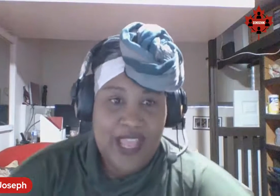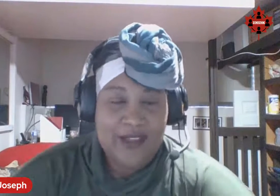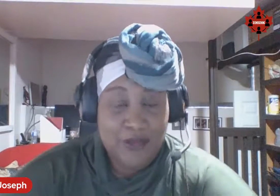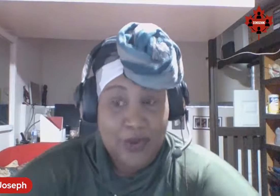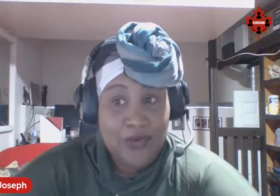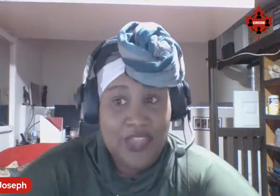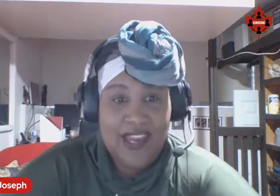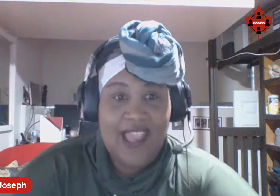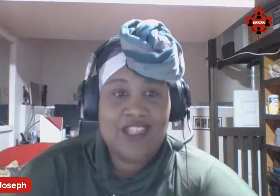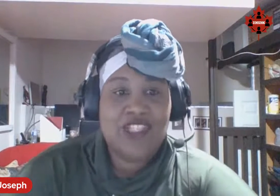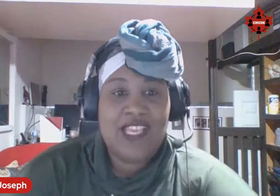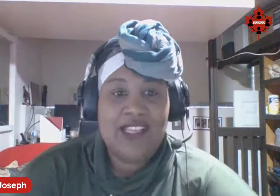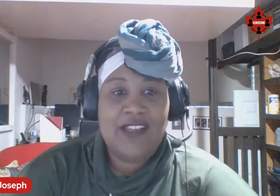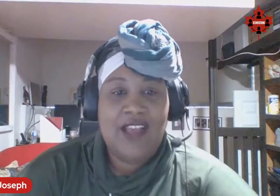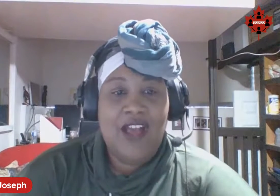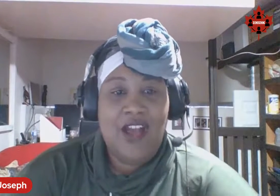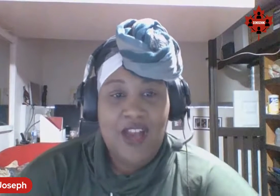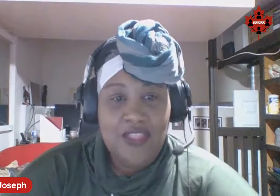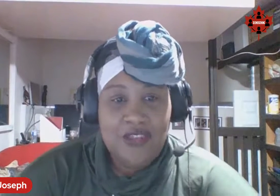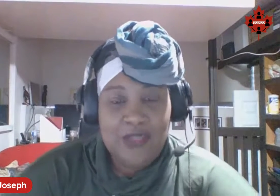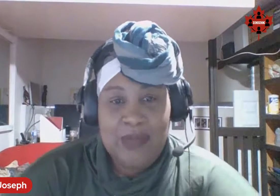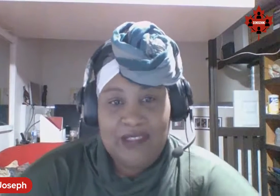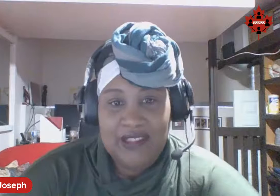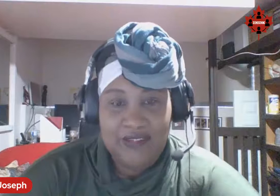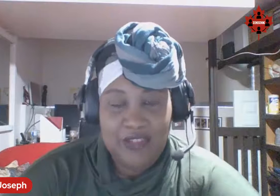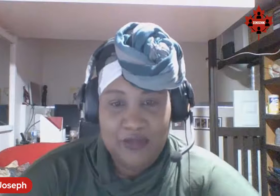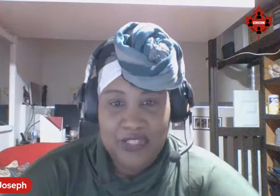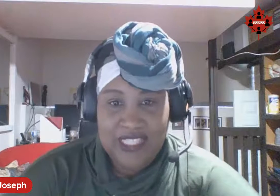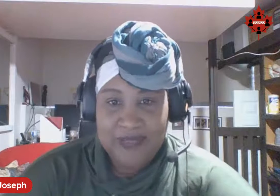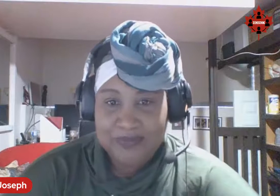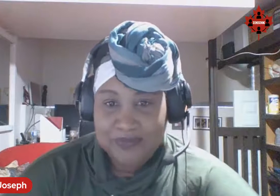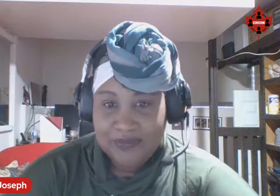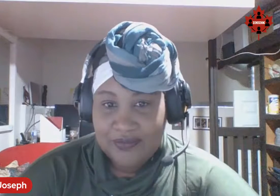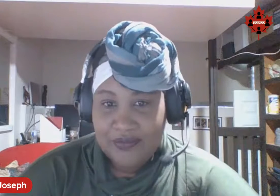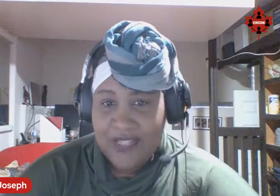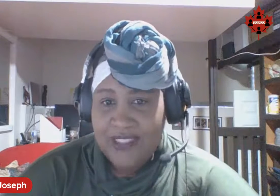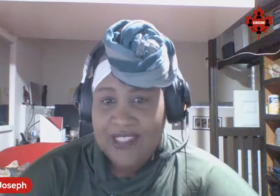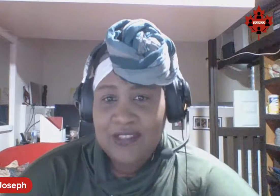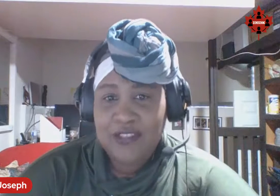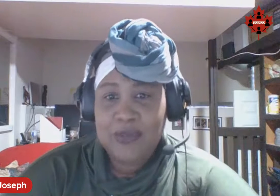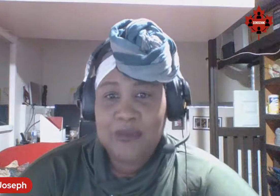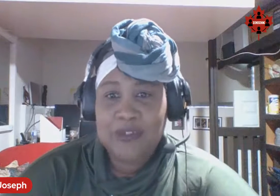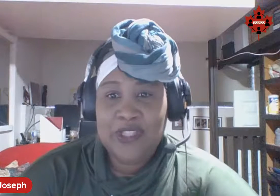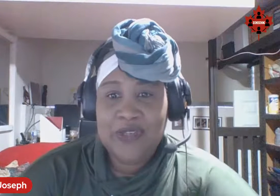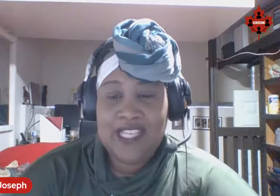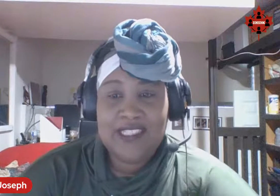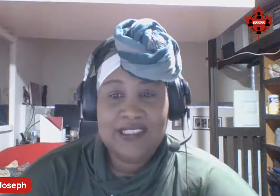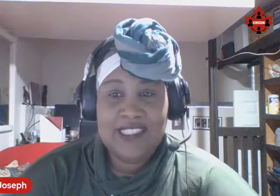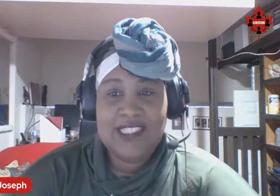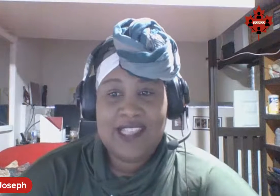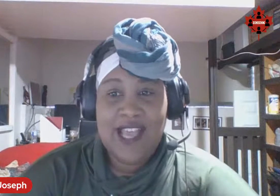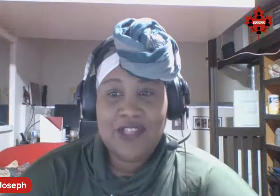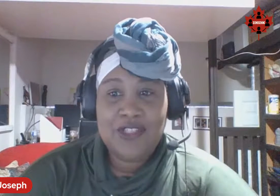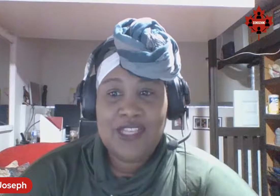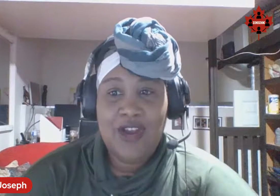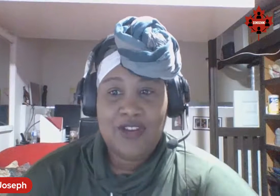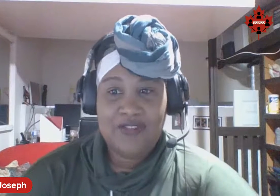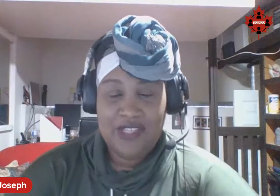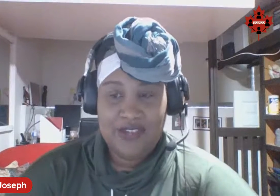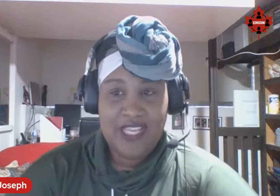and educate others about the Deaf community. Little do people know is that Kalina is actually hard-of-hearing,